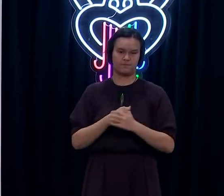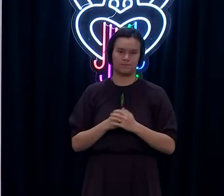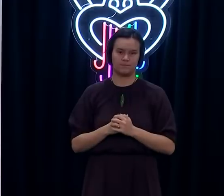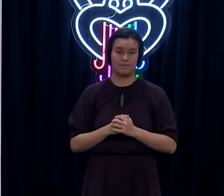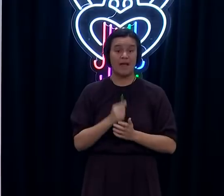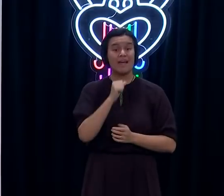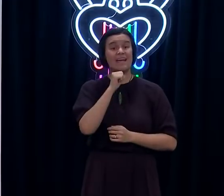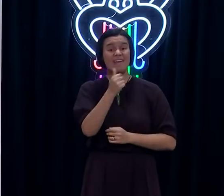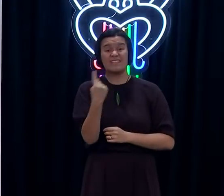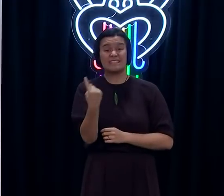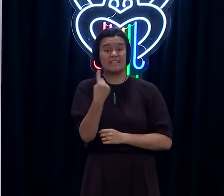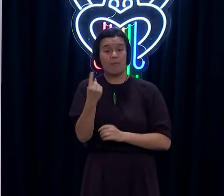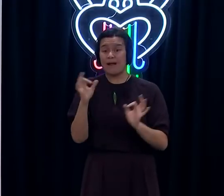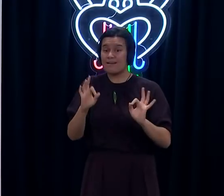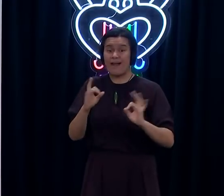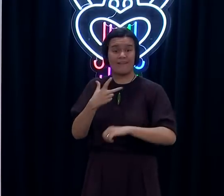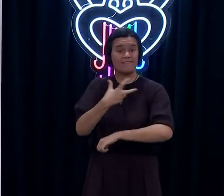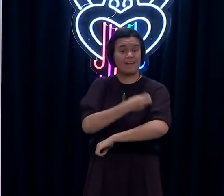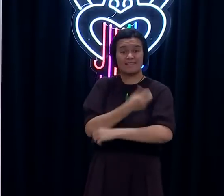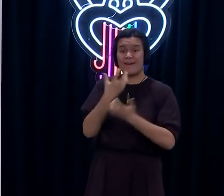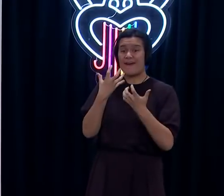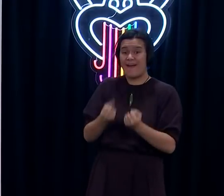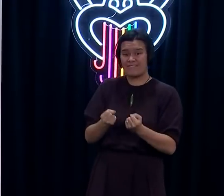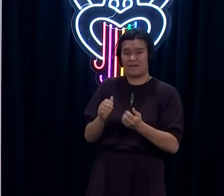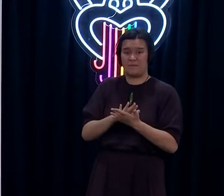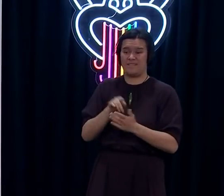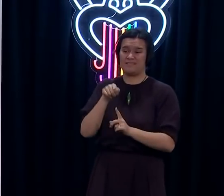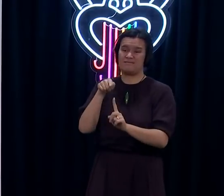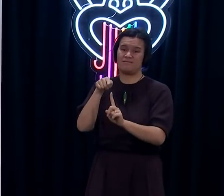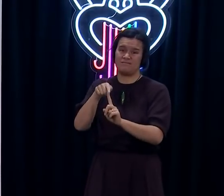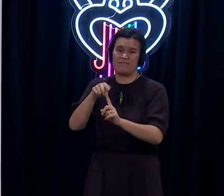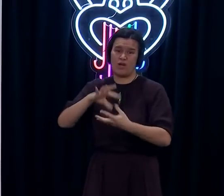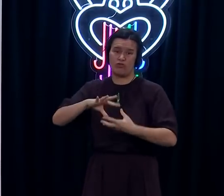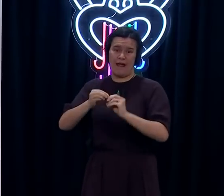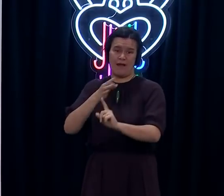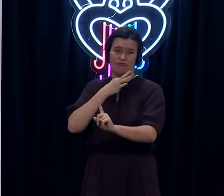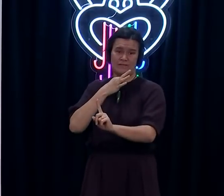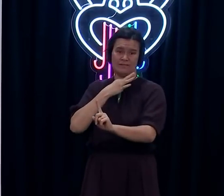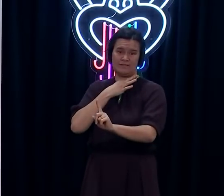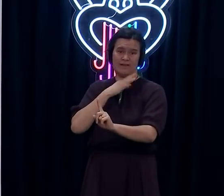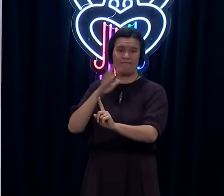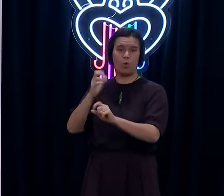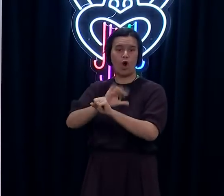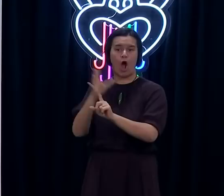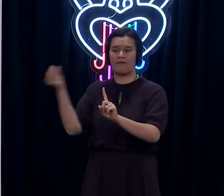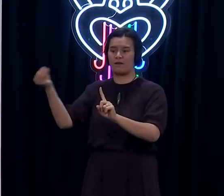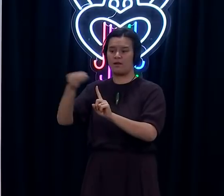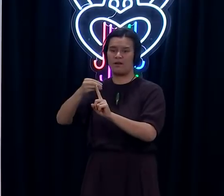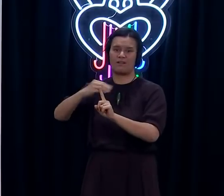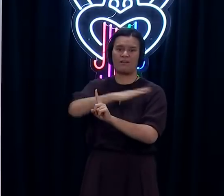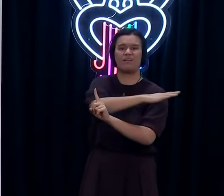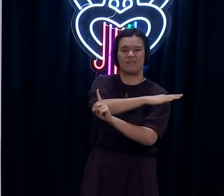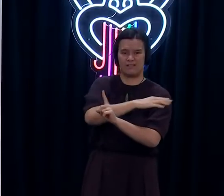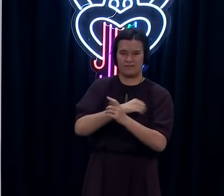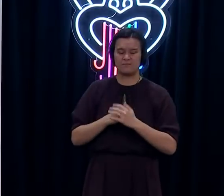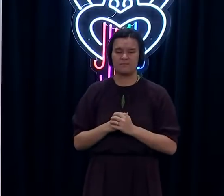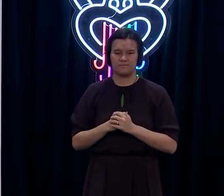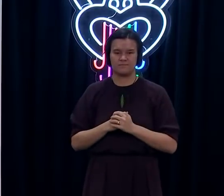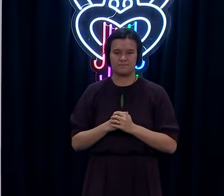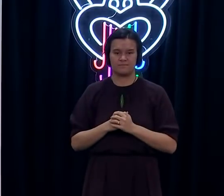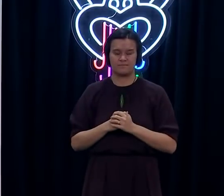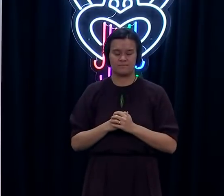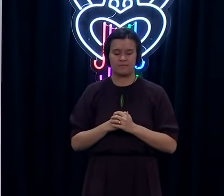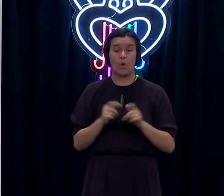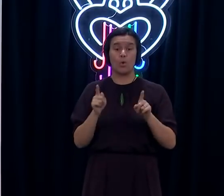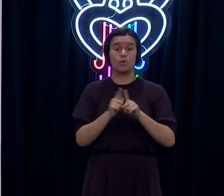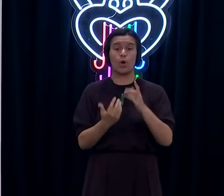chain of transmission to start, so we need to keep going and get our rates up even higher. The three vaccination buses that launched last week have had a